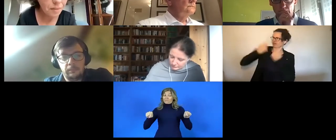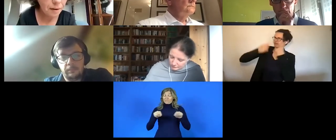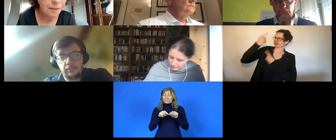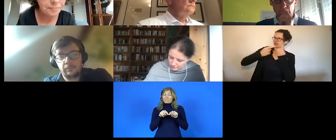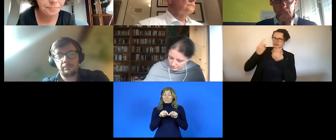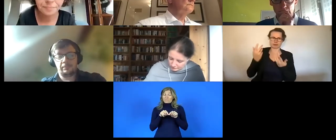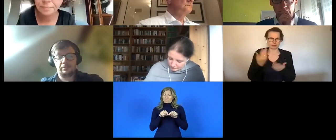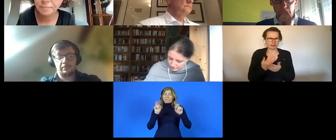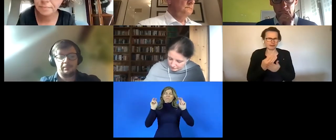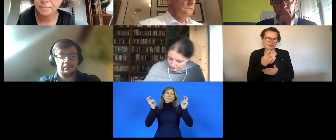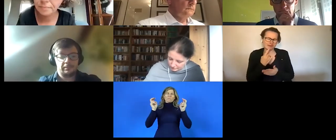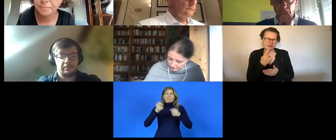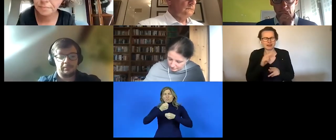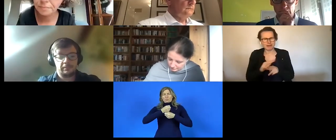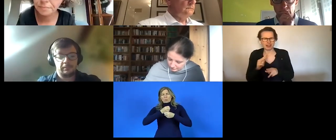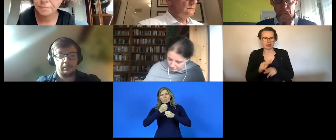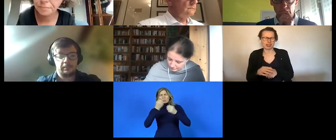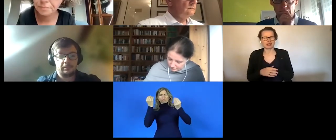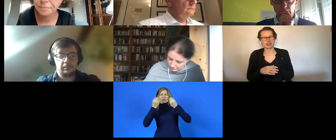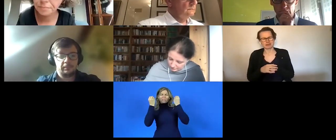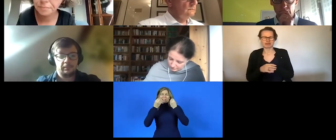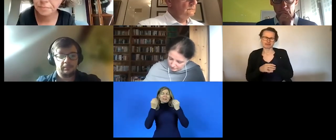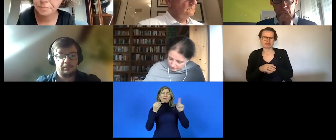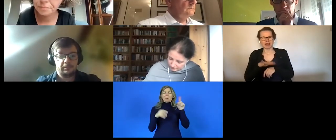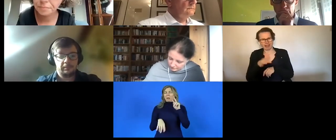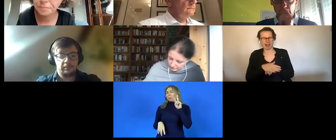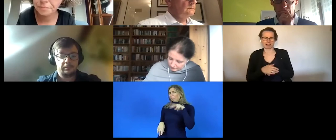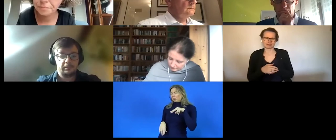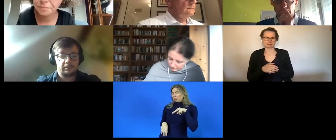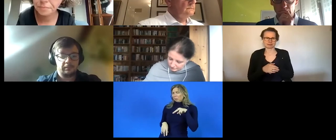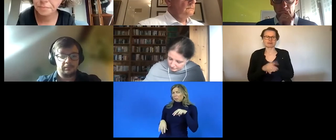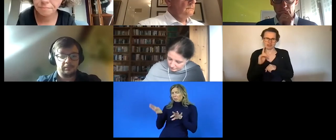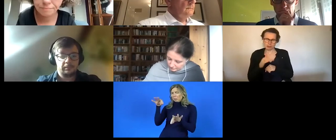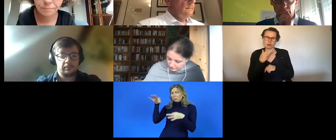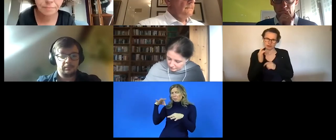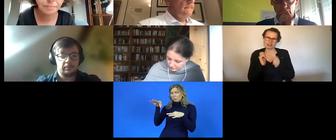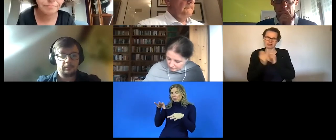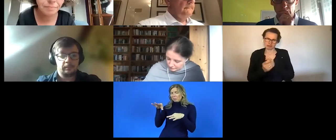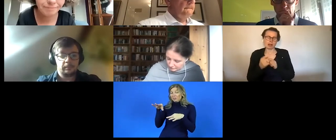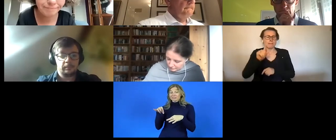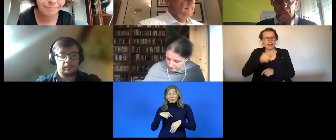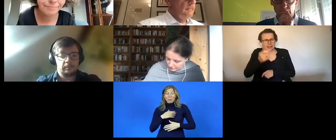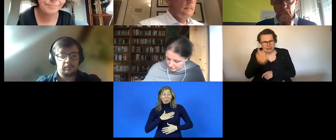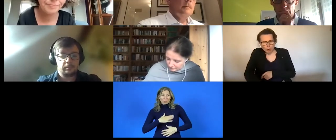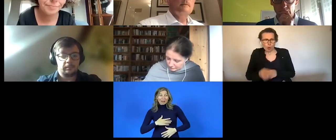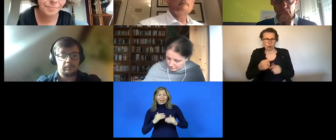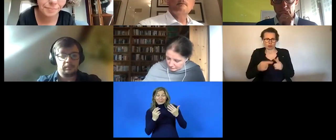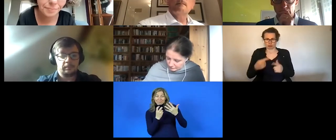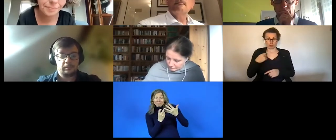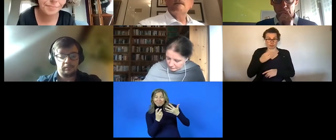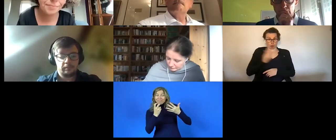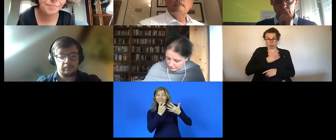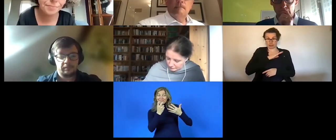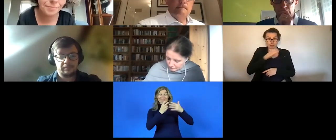really valued very highly so it is difficult even if you want to move up you cannot